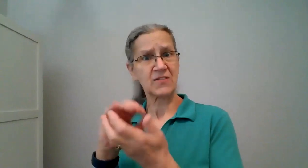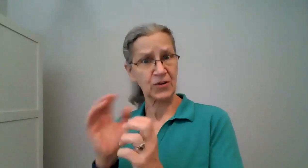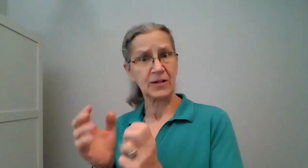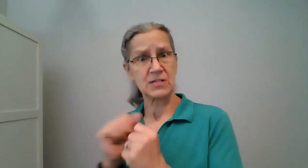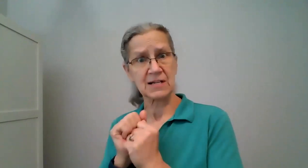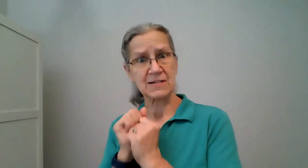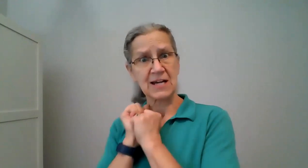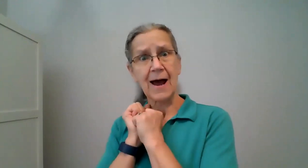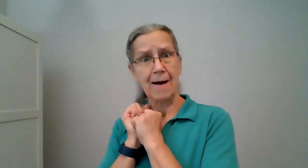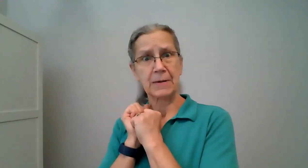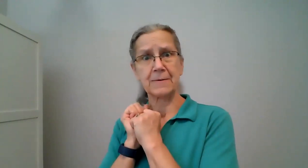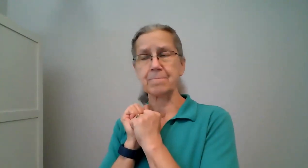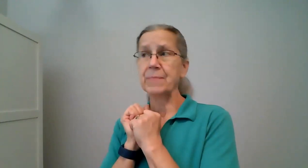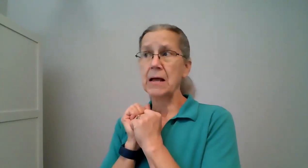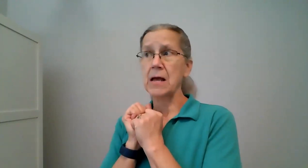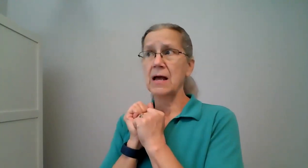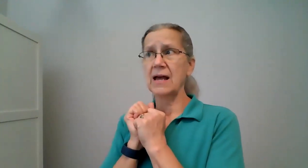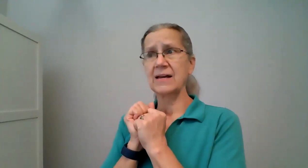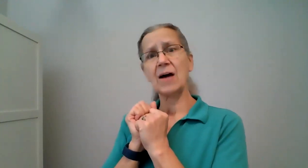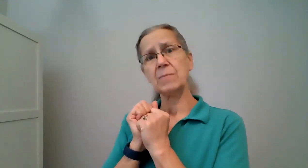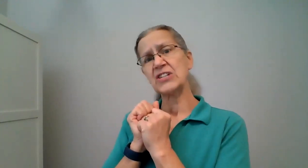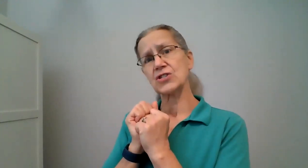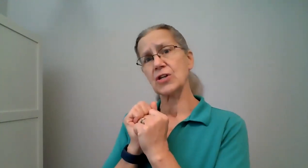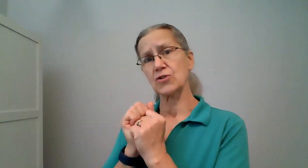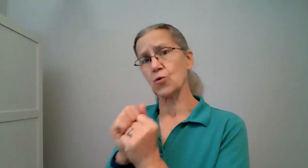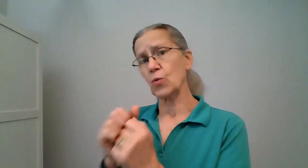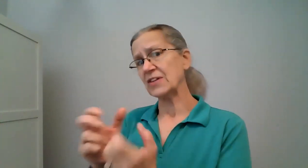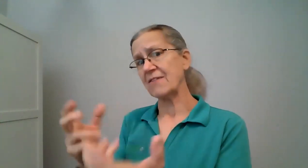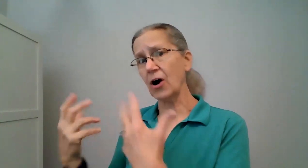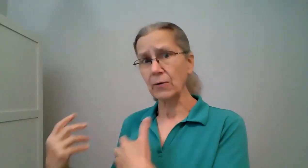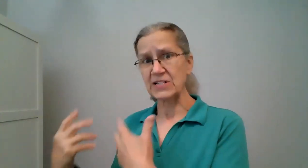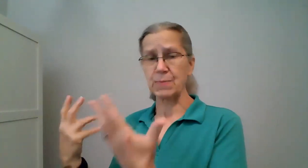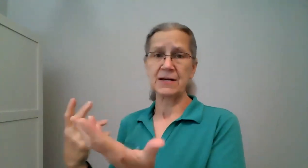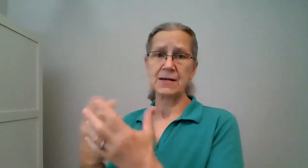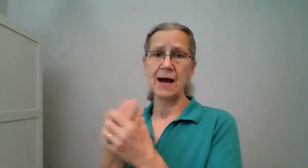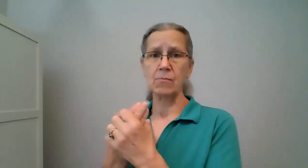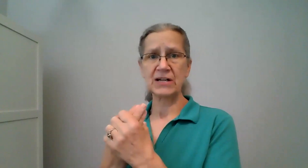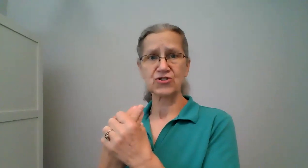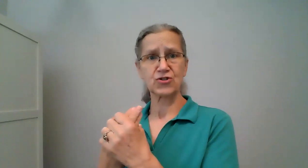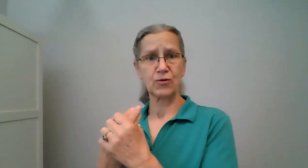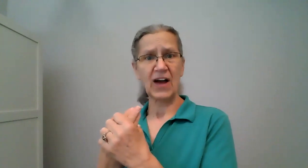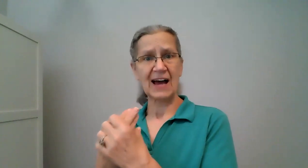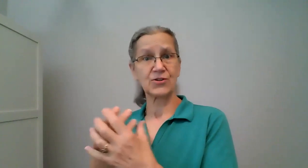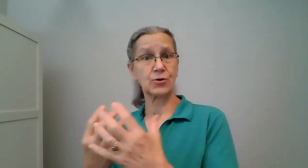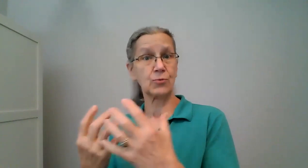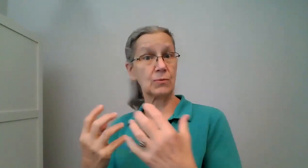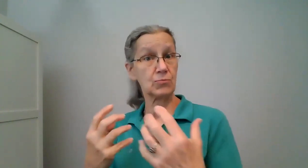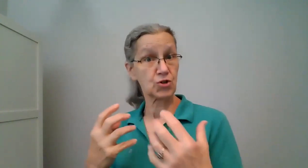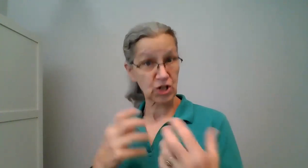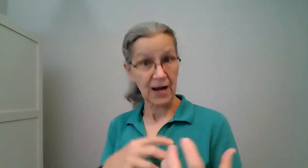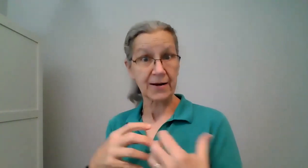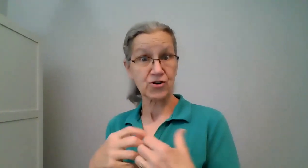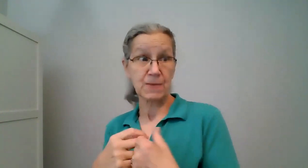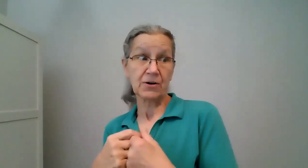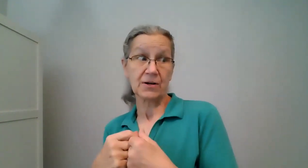for those things to happen and how much those are what they've always been and how much you've had to change because